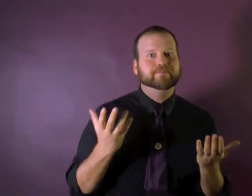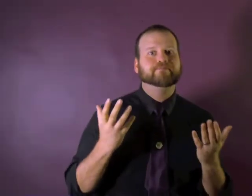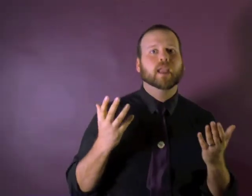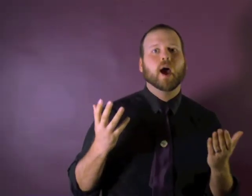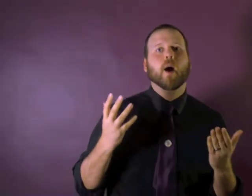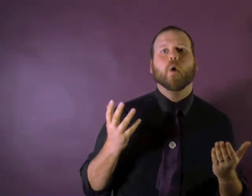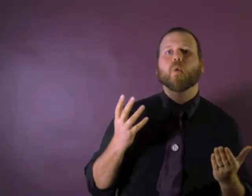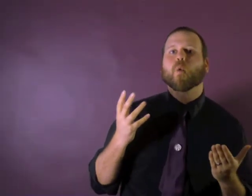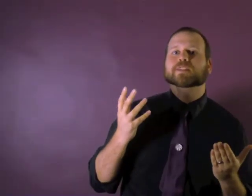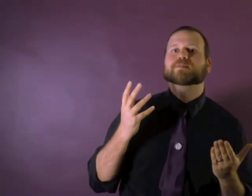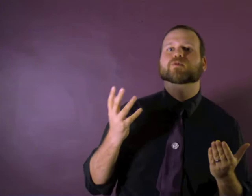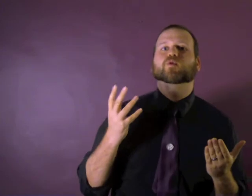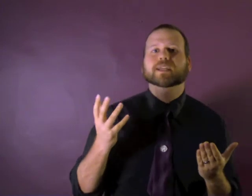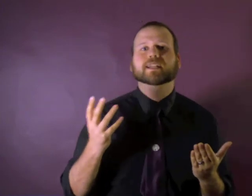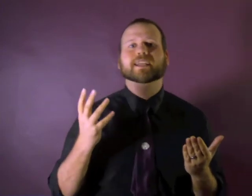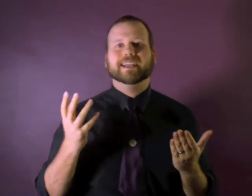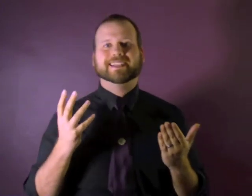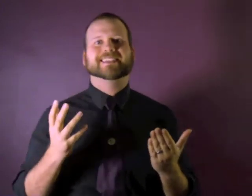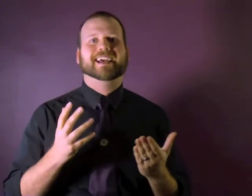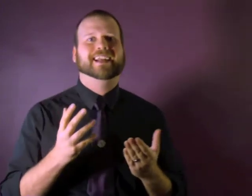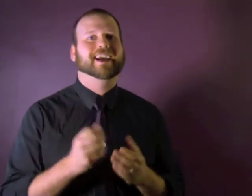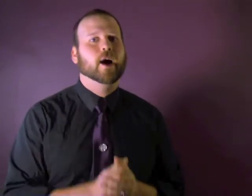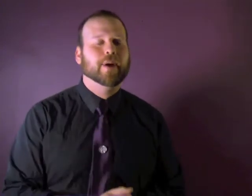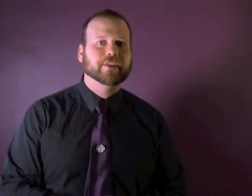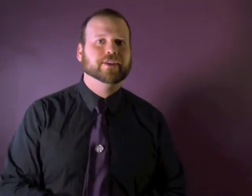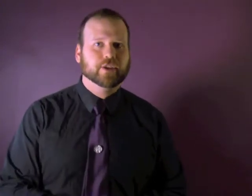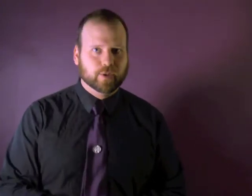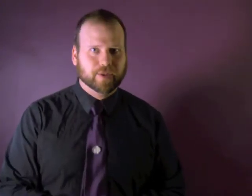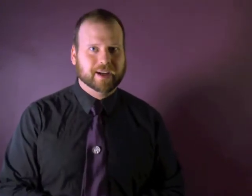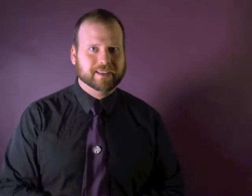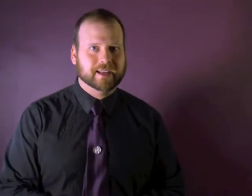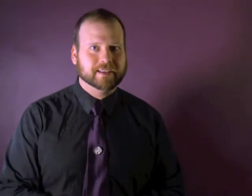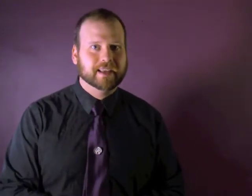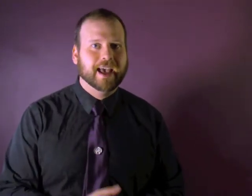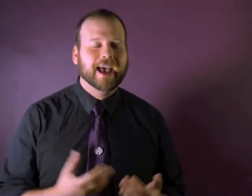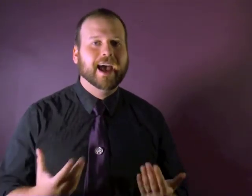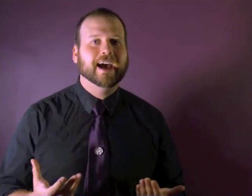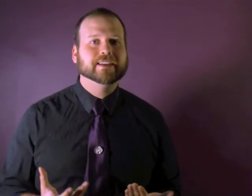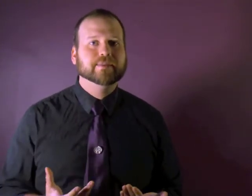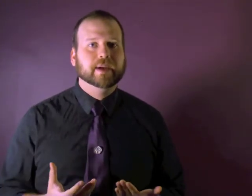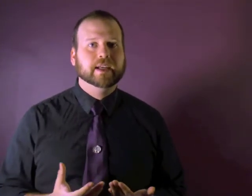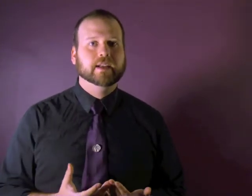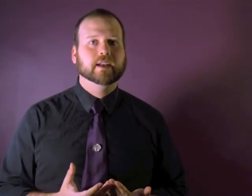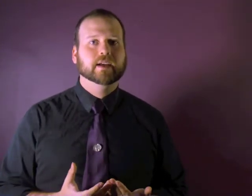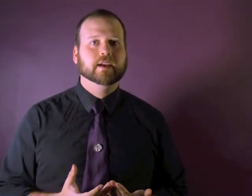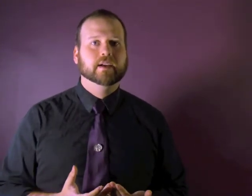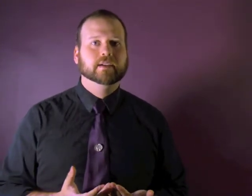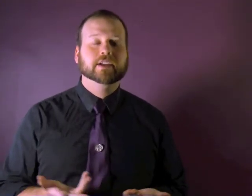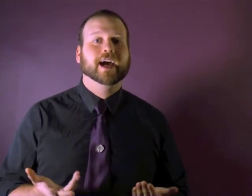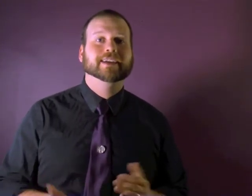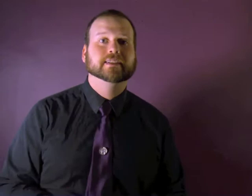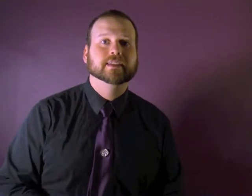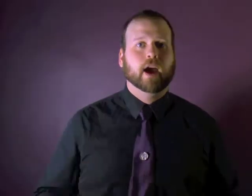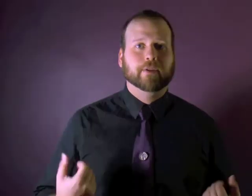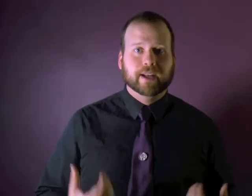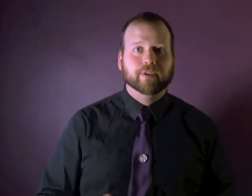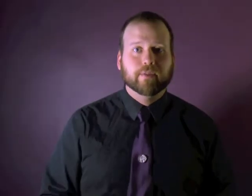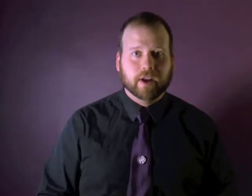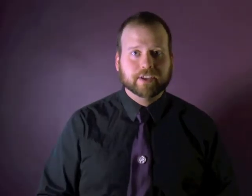what's been really exciting about this whole process has been, you guys, I went in with a modest